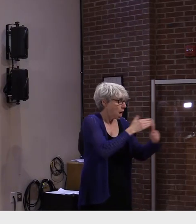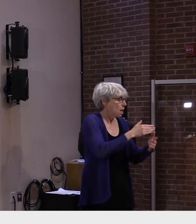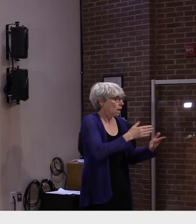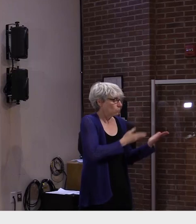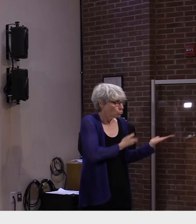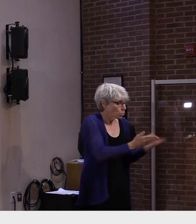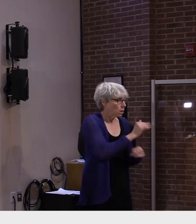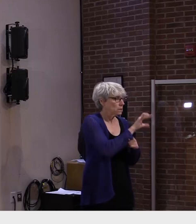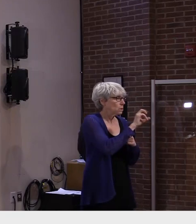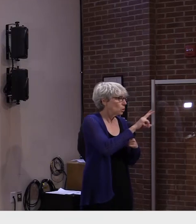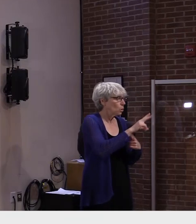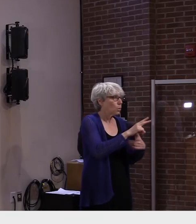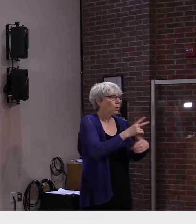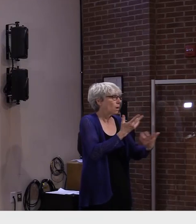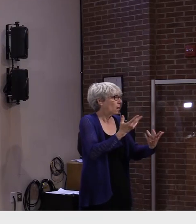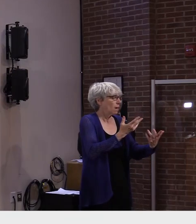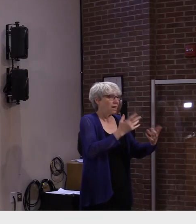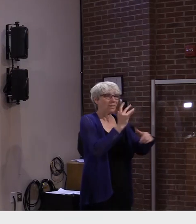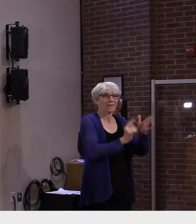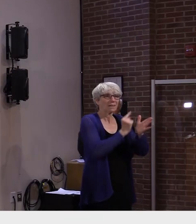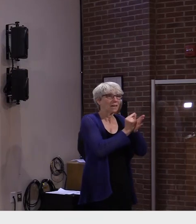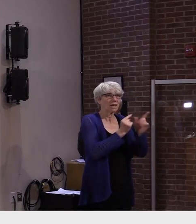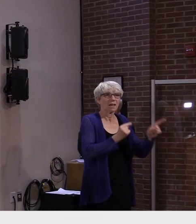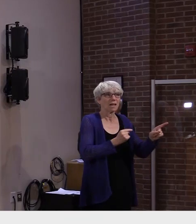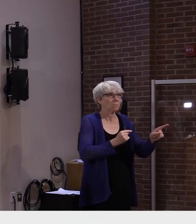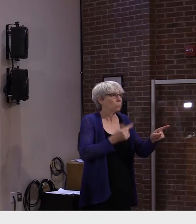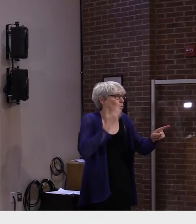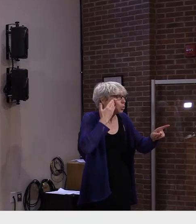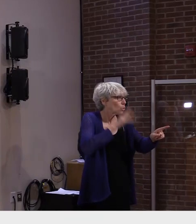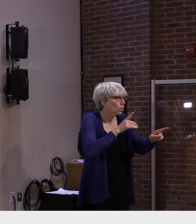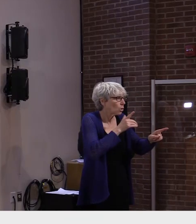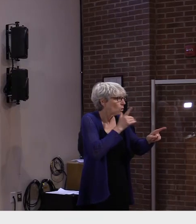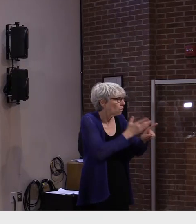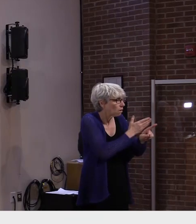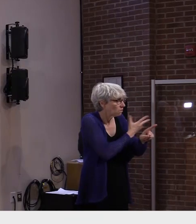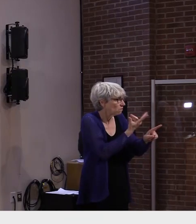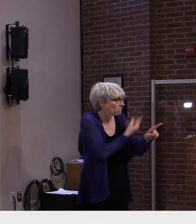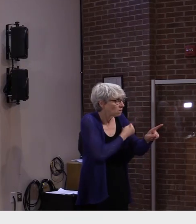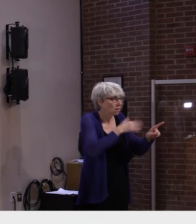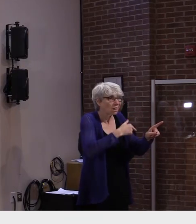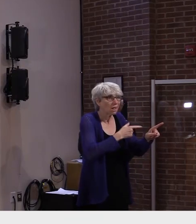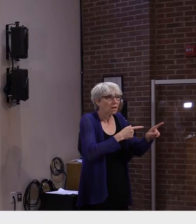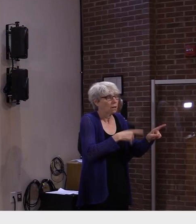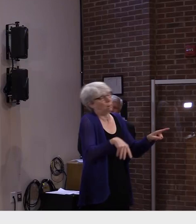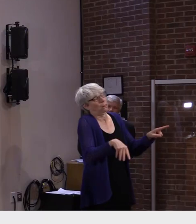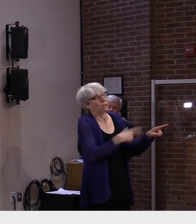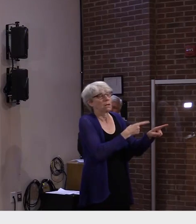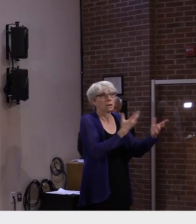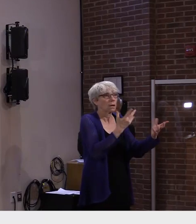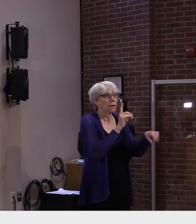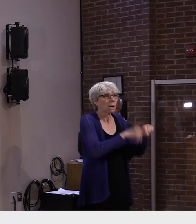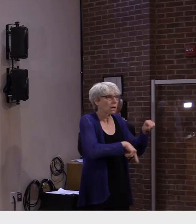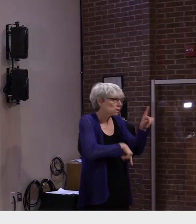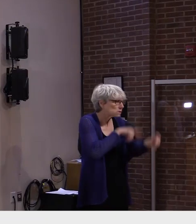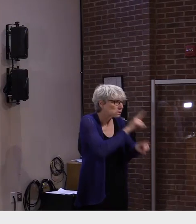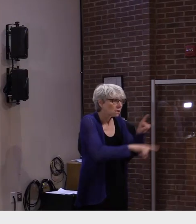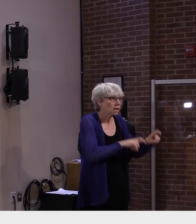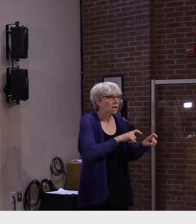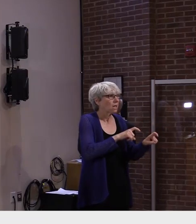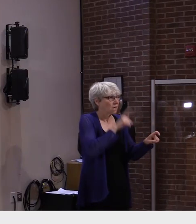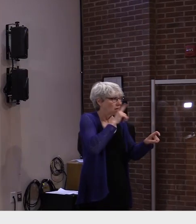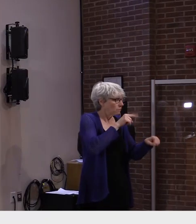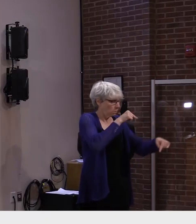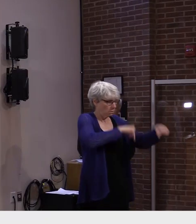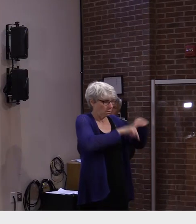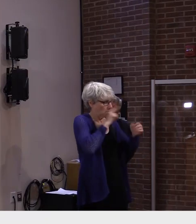ICU and they may not have access to data regarding their vaccination status and we'd have to go to other data sets to try to find